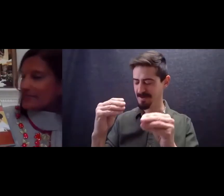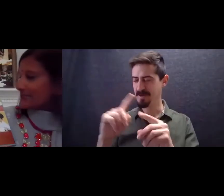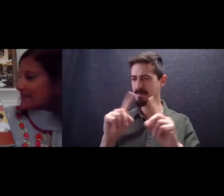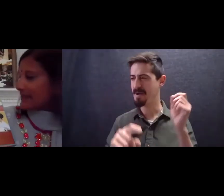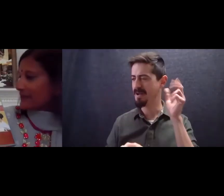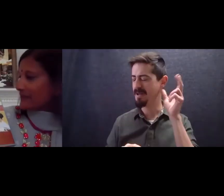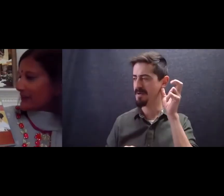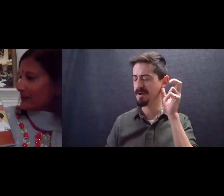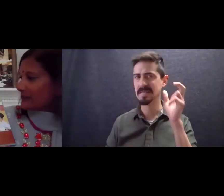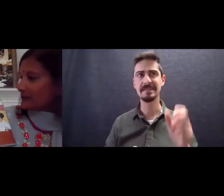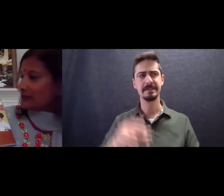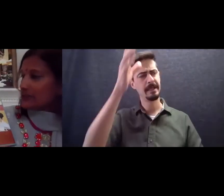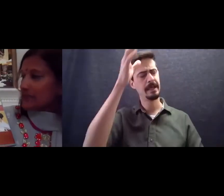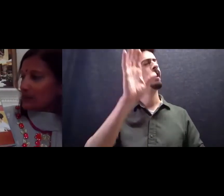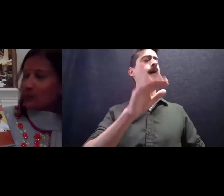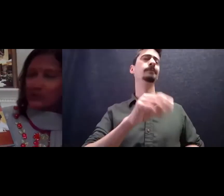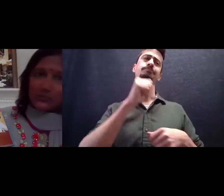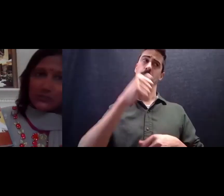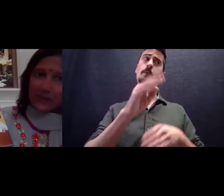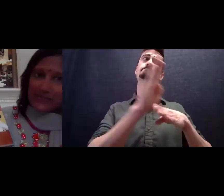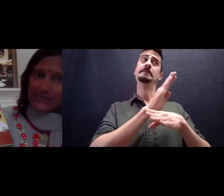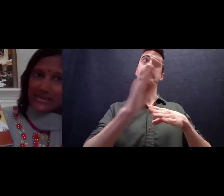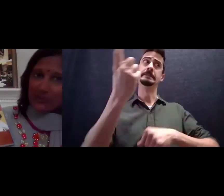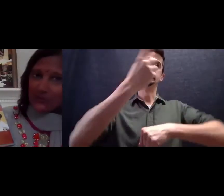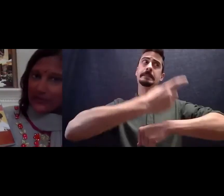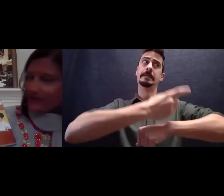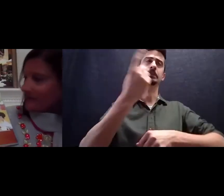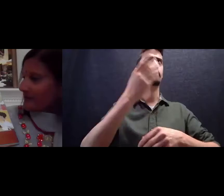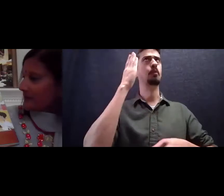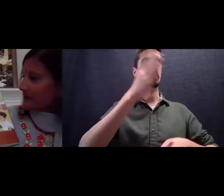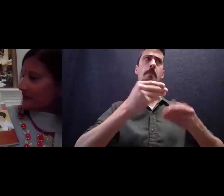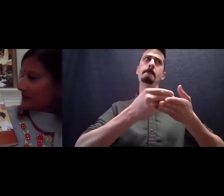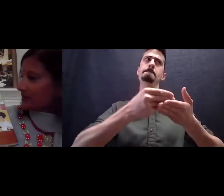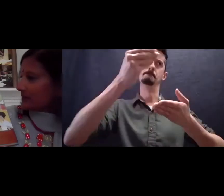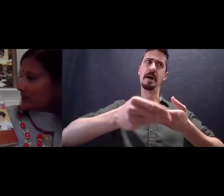the busiest day of the fair someone will surely buy this Kamel then